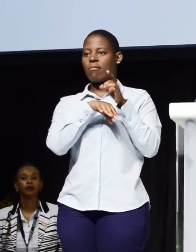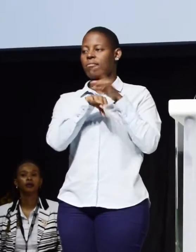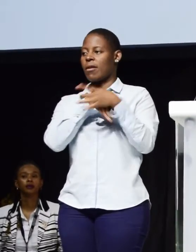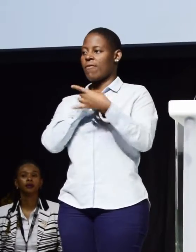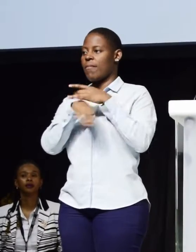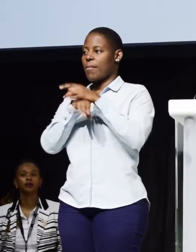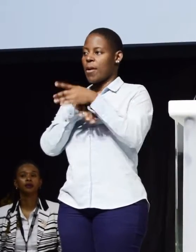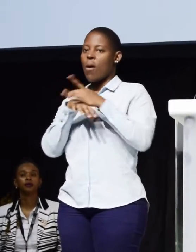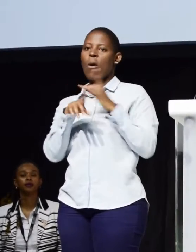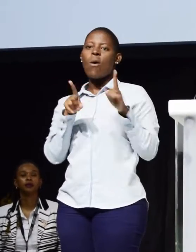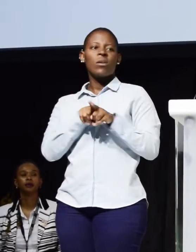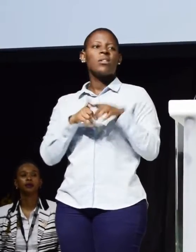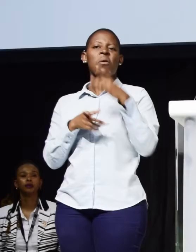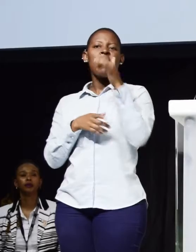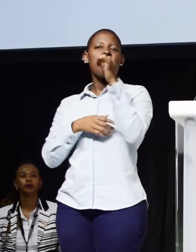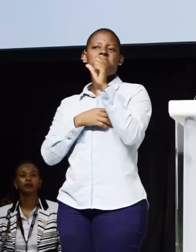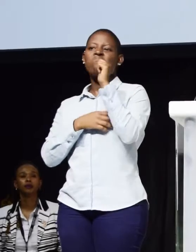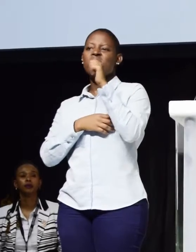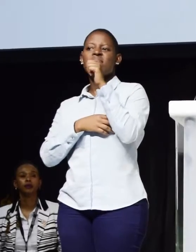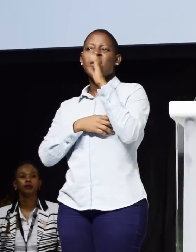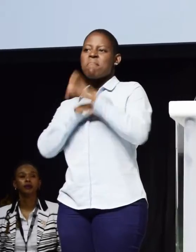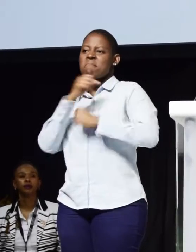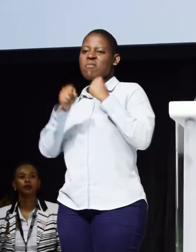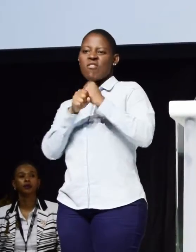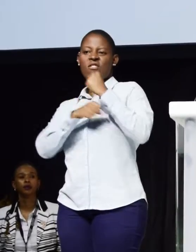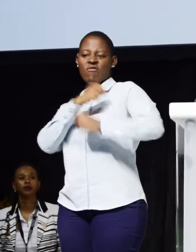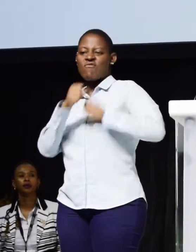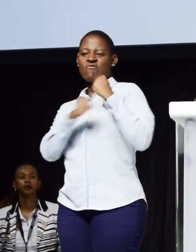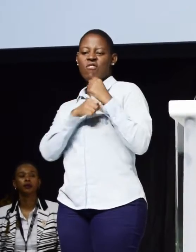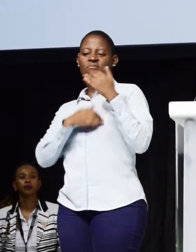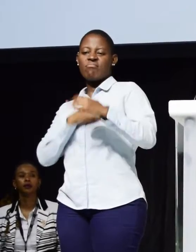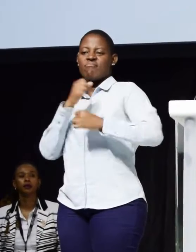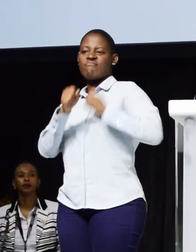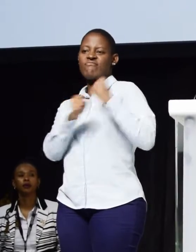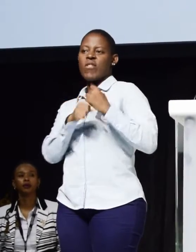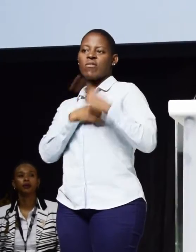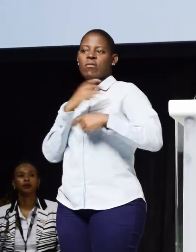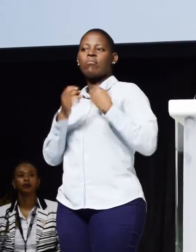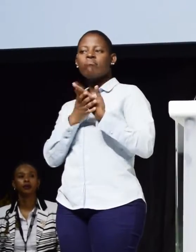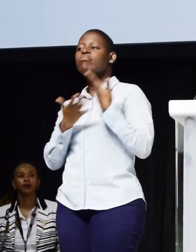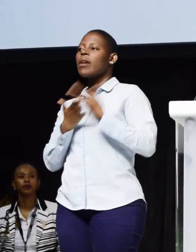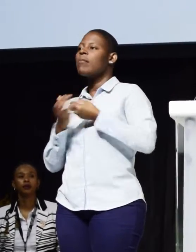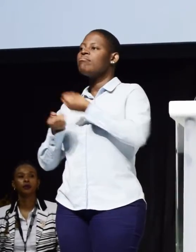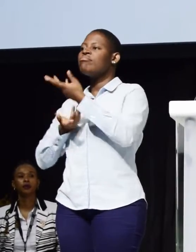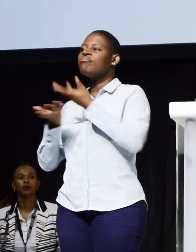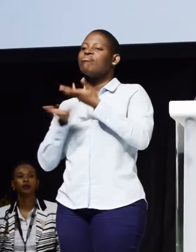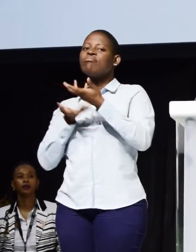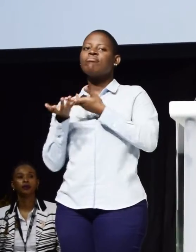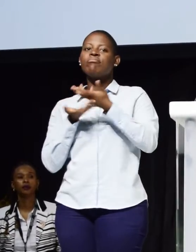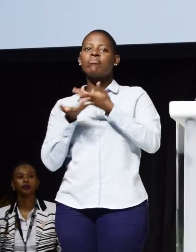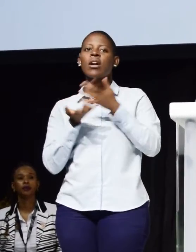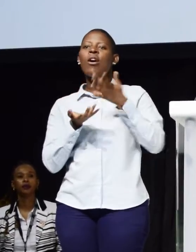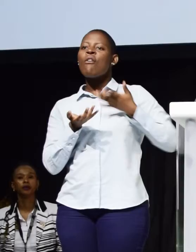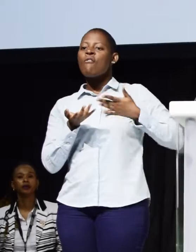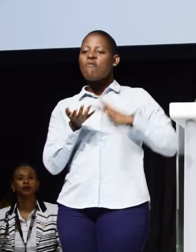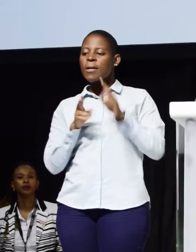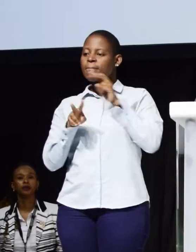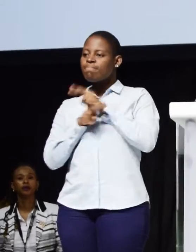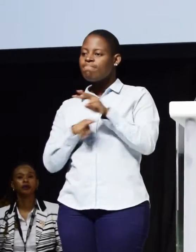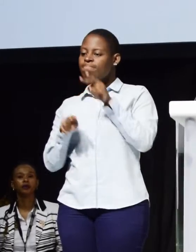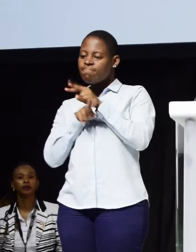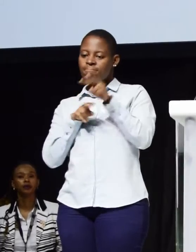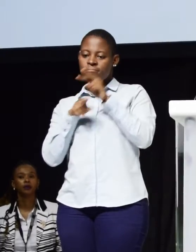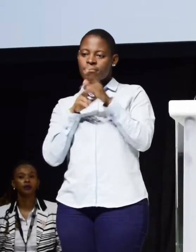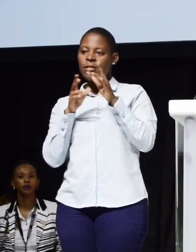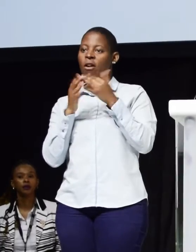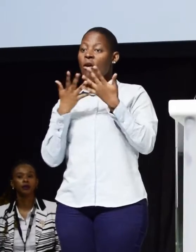That exists annually, so that it also provides a platform for monitoring of the implementation,